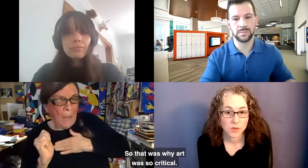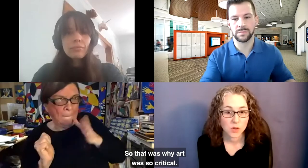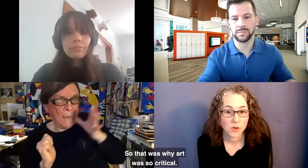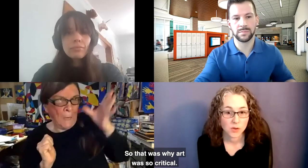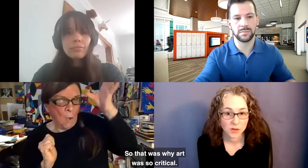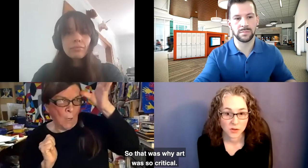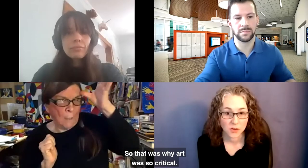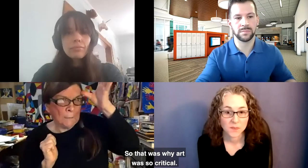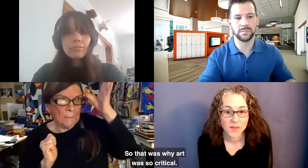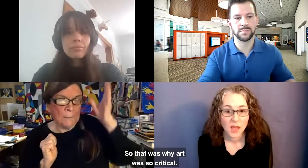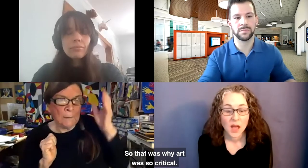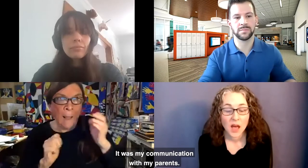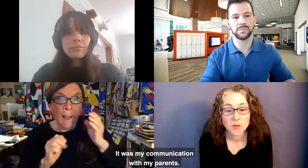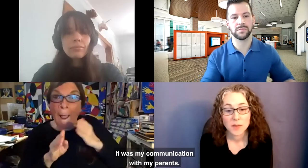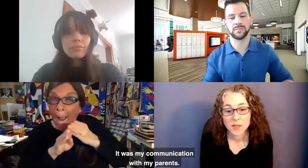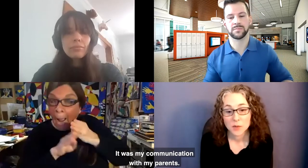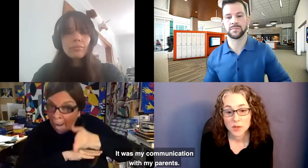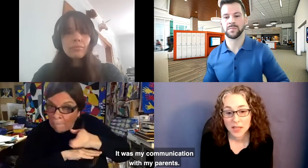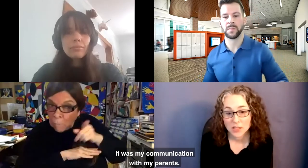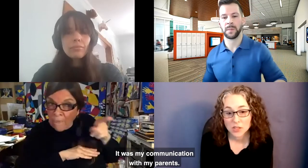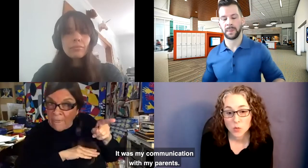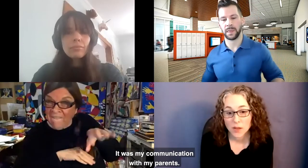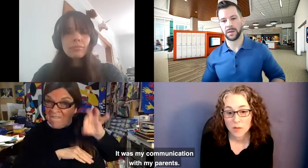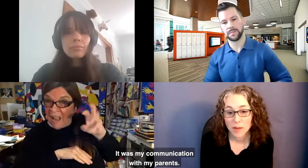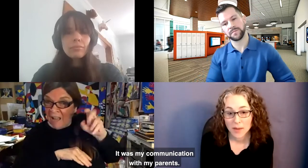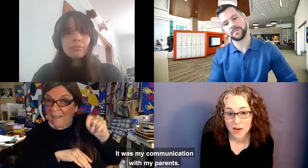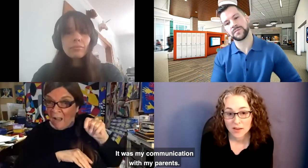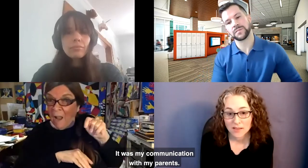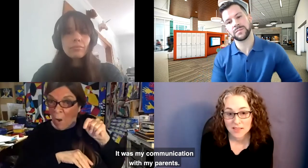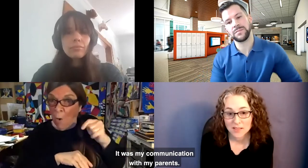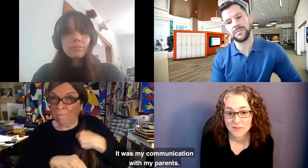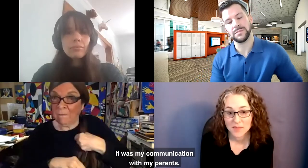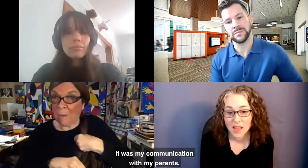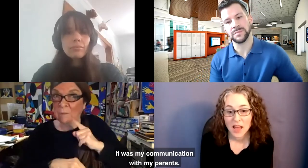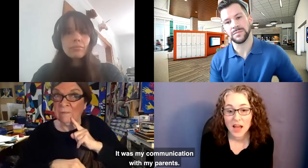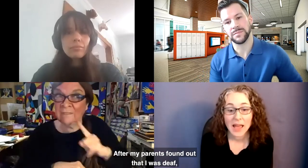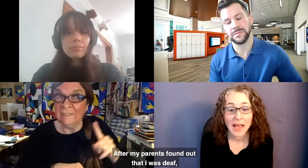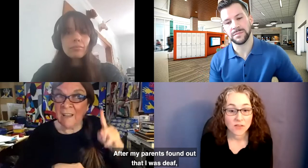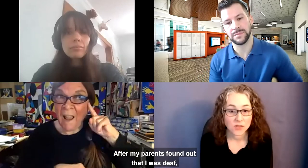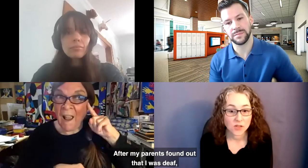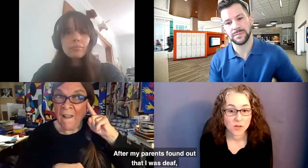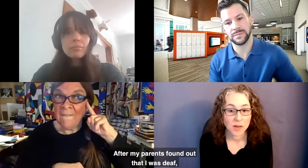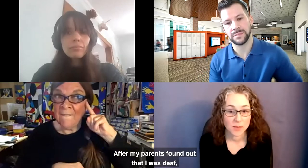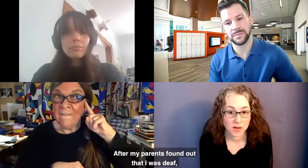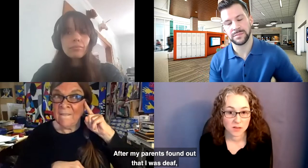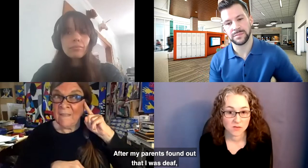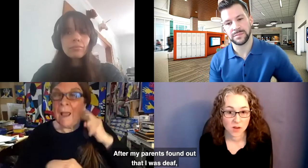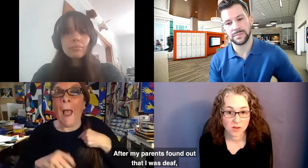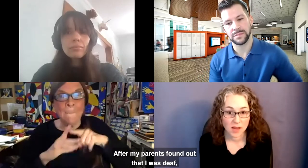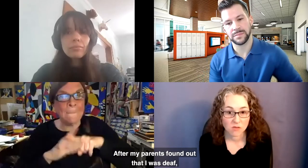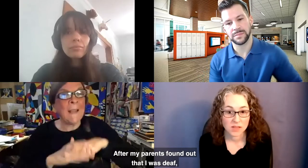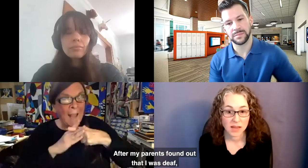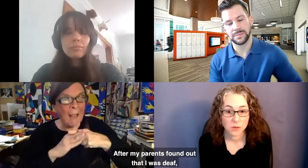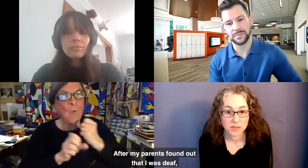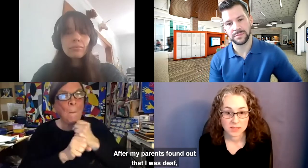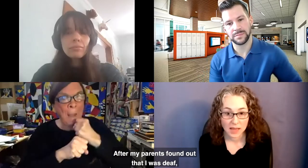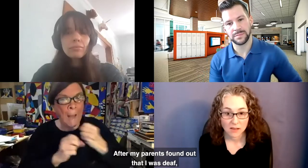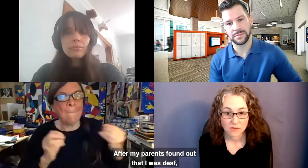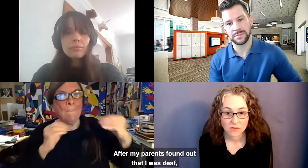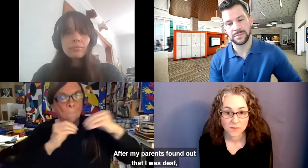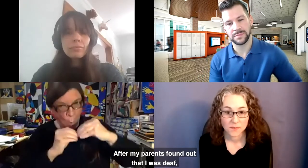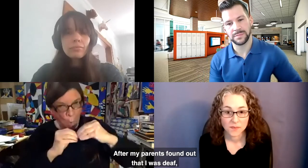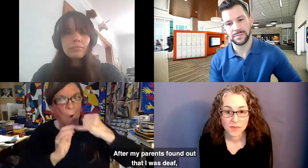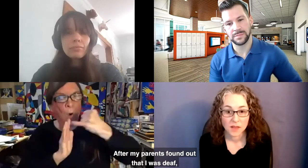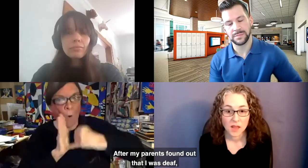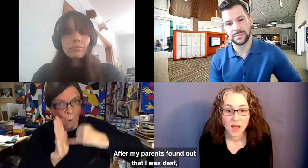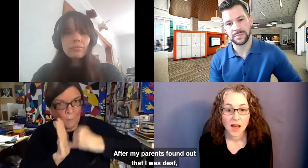art was so critical. I was my communication with my parents. After my parents found out that I was deaf,